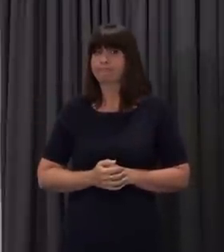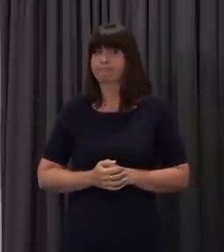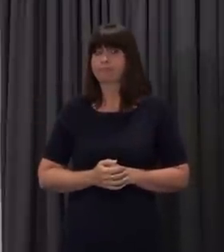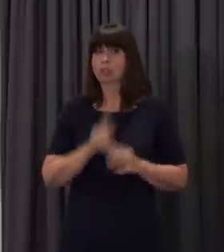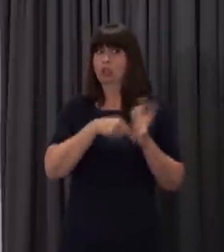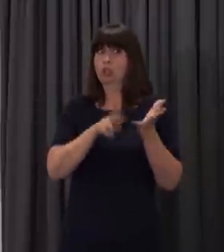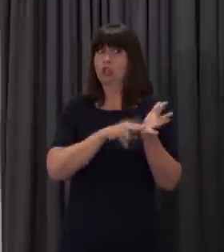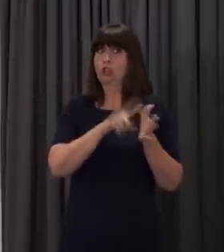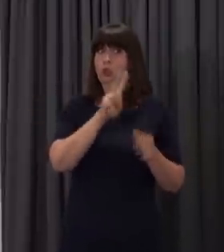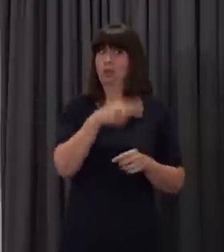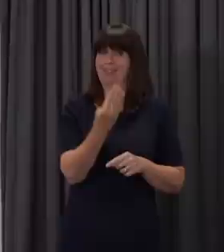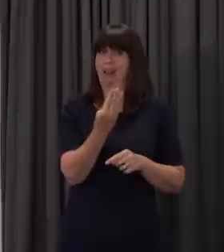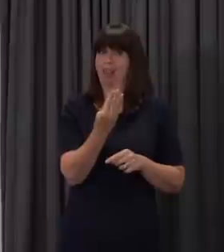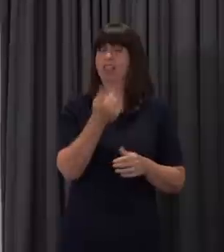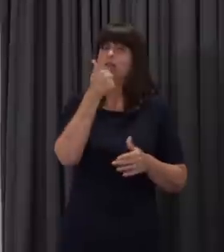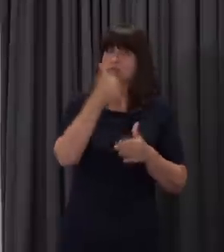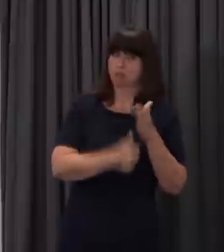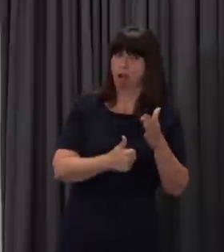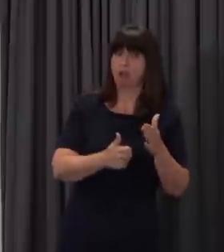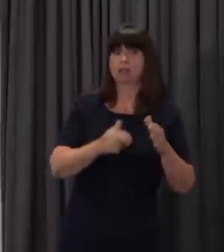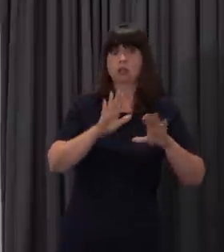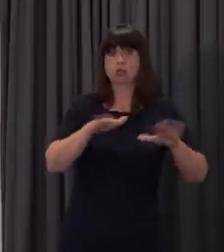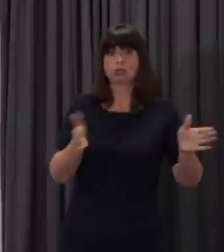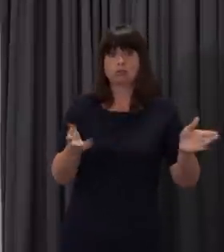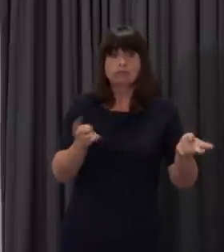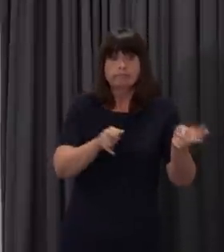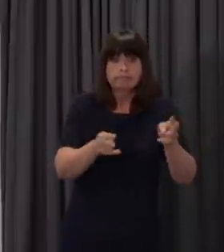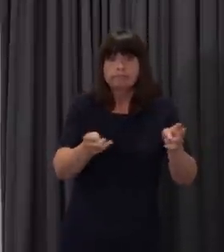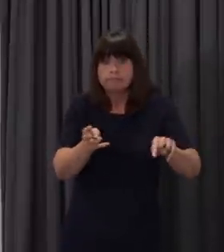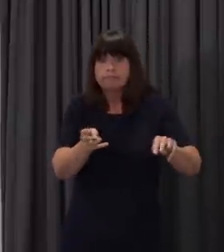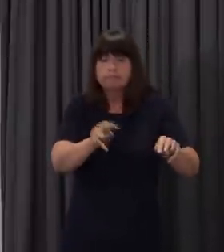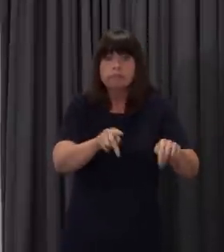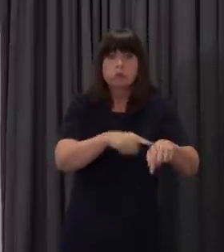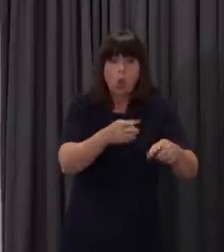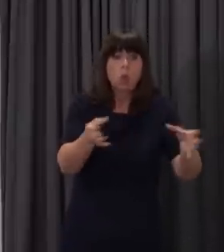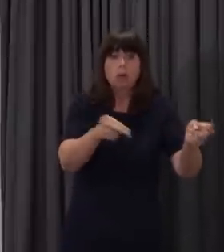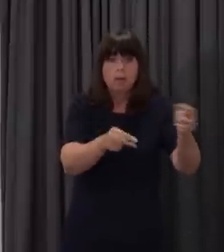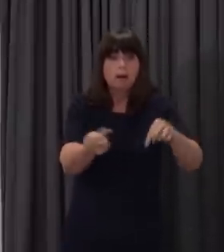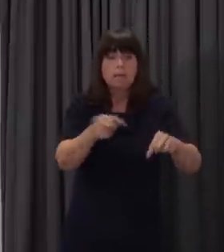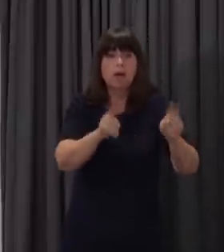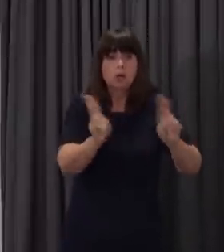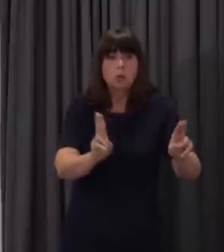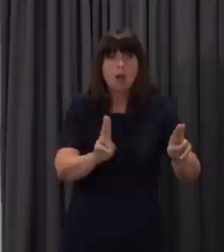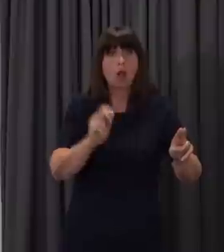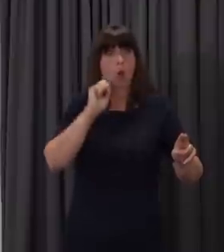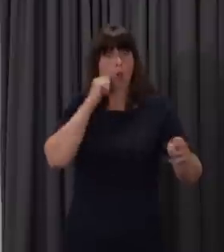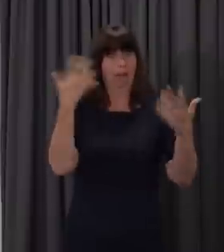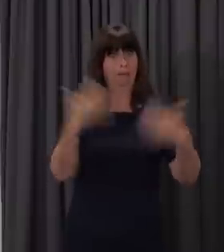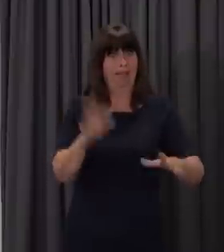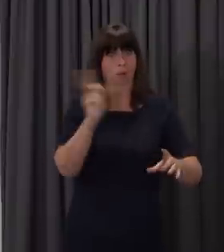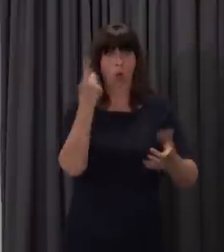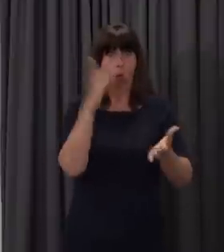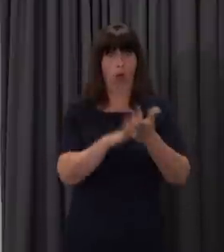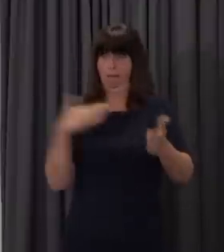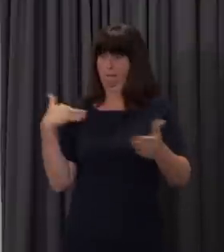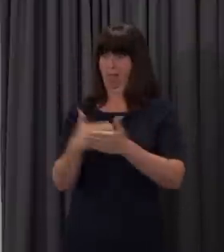on June 29th, there will have been one full month of test, trace and protect. And that programme will continue to extend.